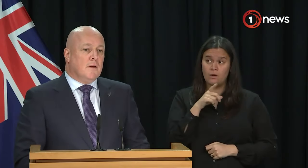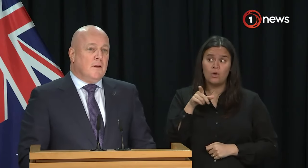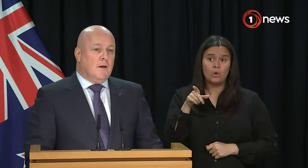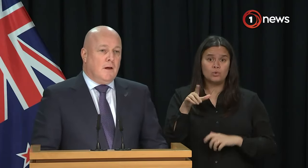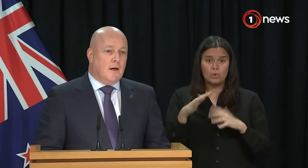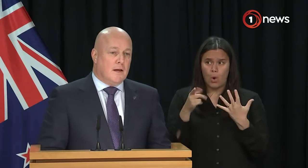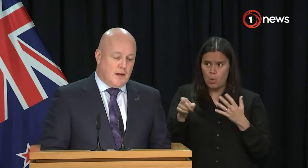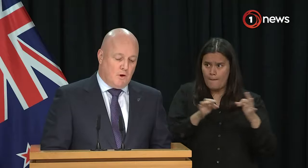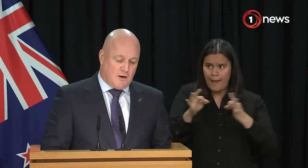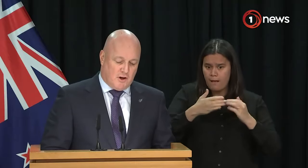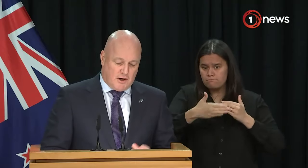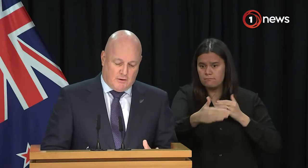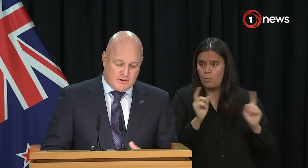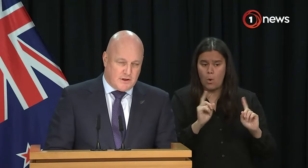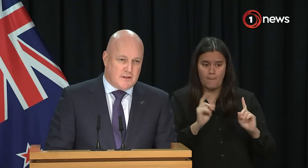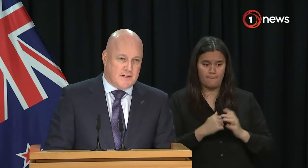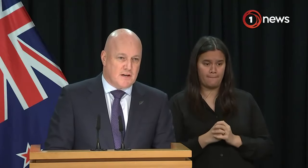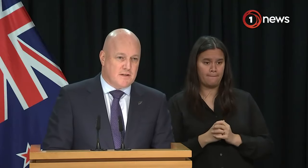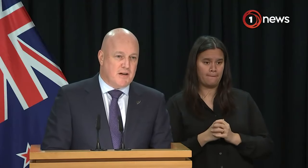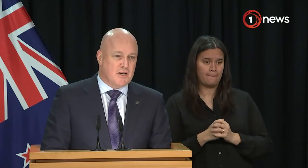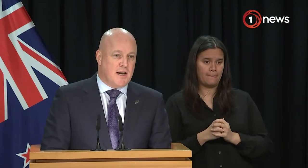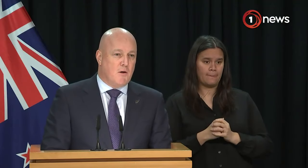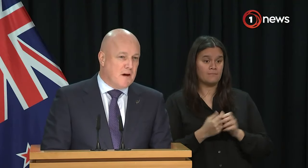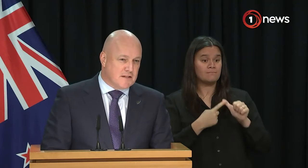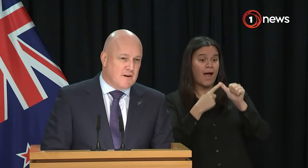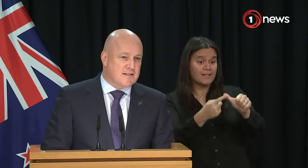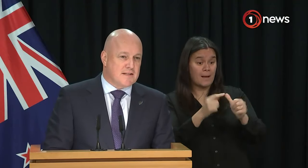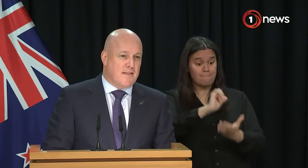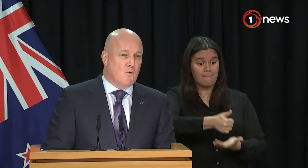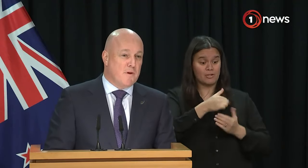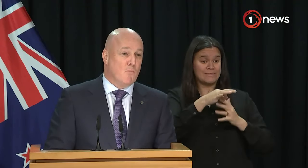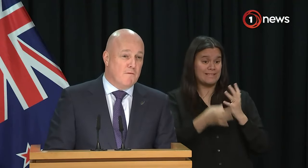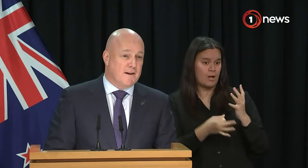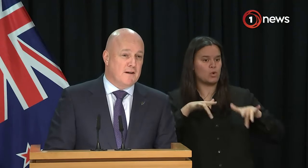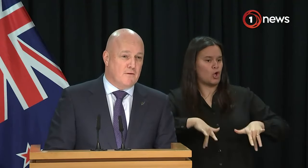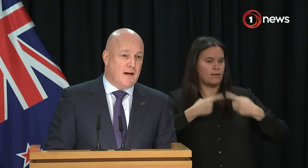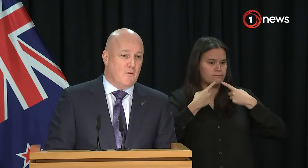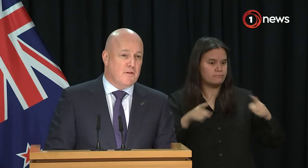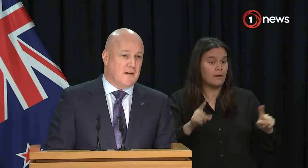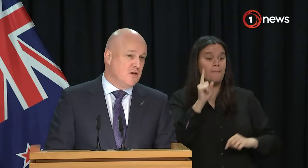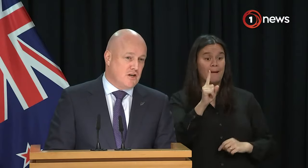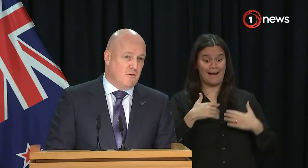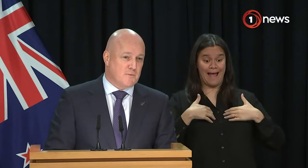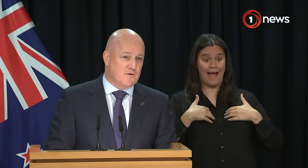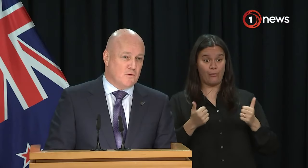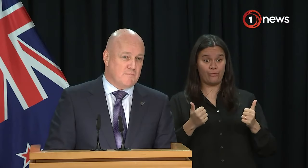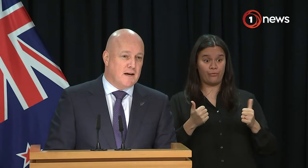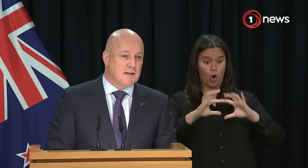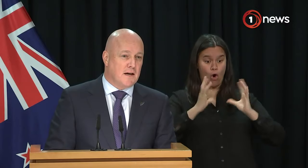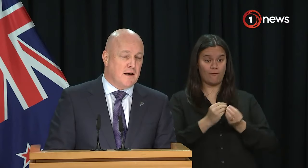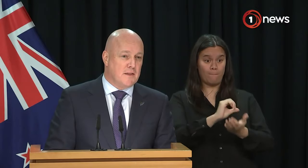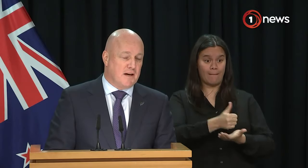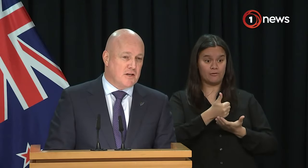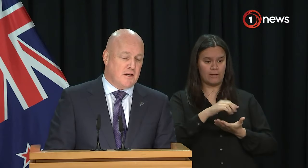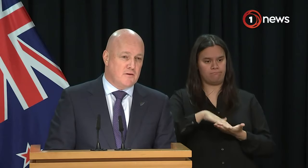not just what they're already funded? Yeah, well, look, I'm not going to go into the details of the budget now, but suffice to say, there will be more funding for health in general, as we've talked